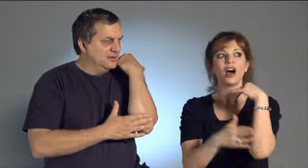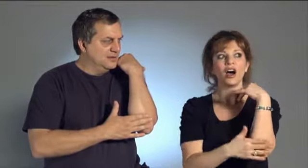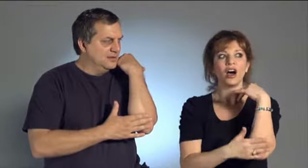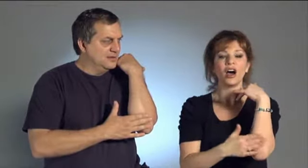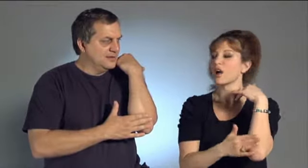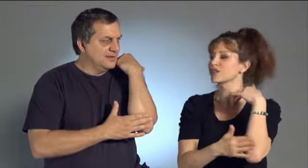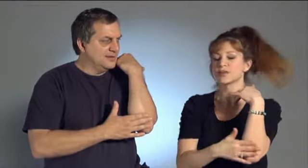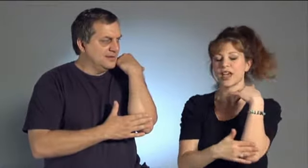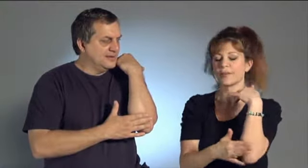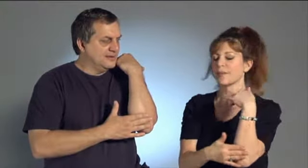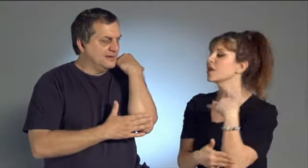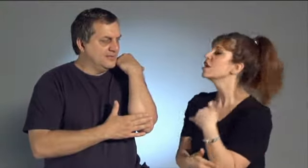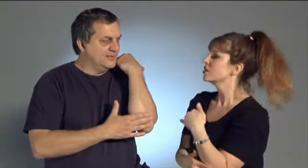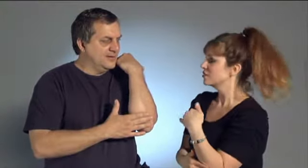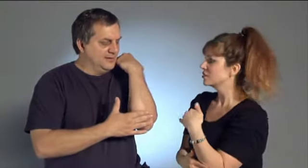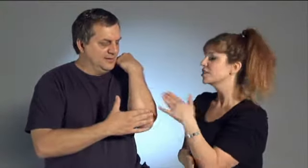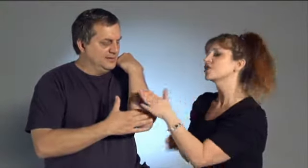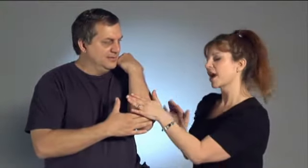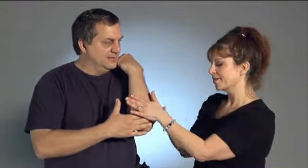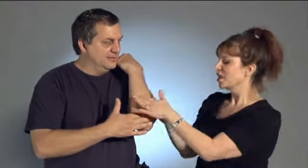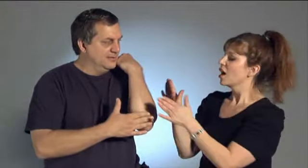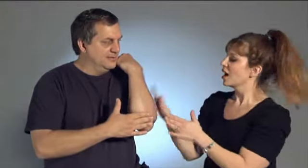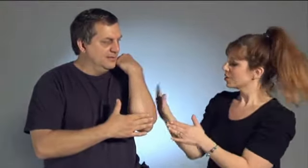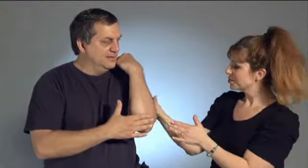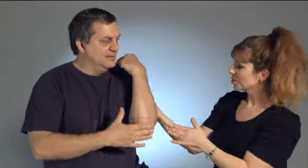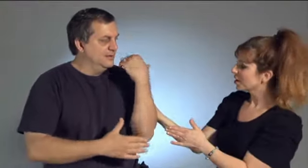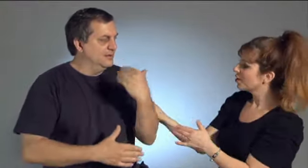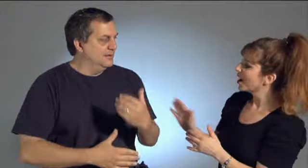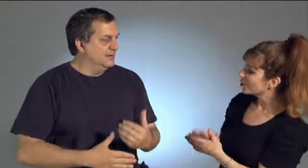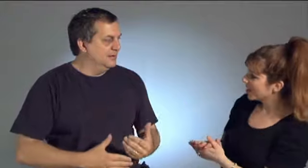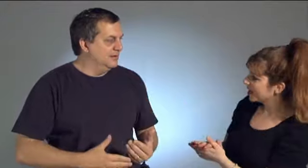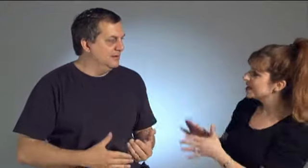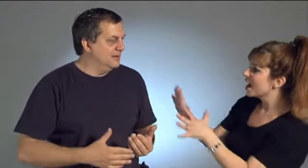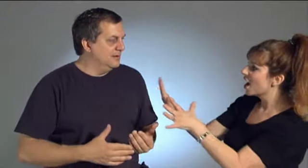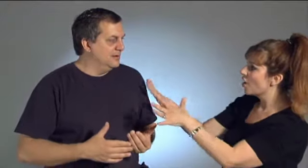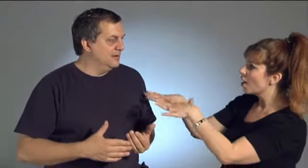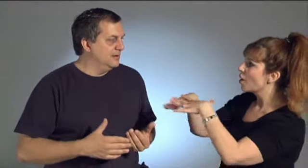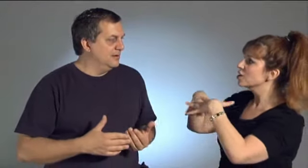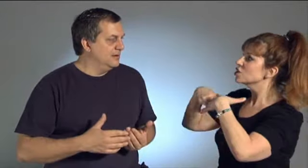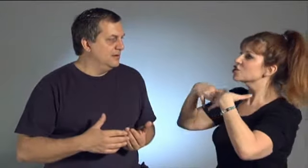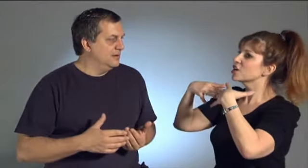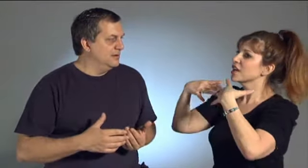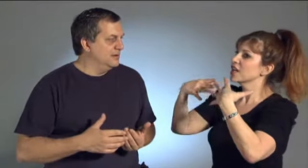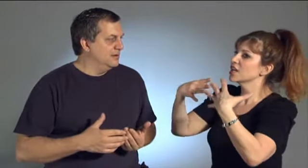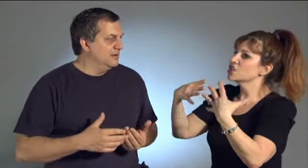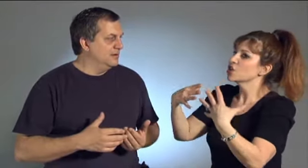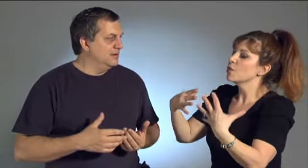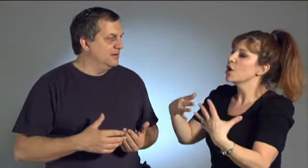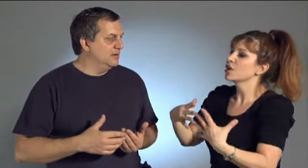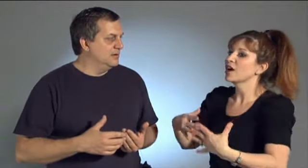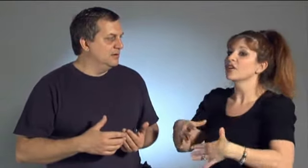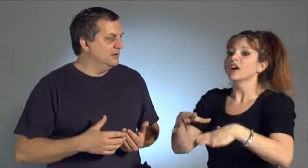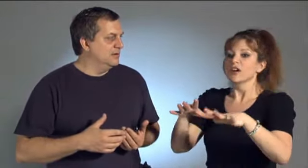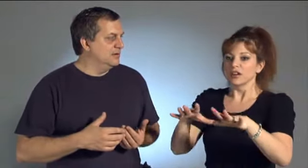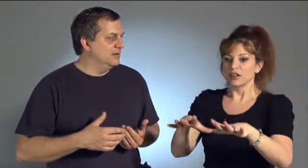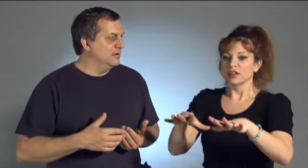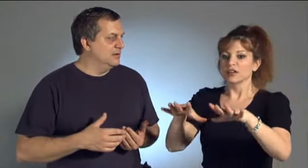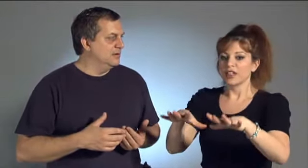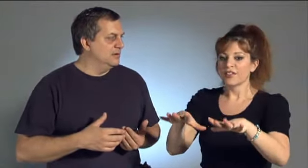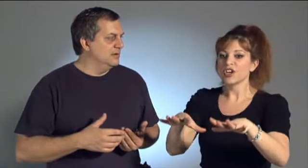ha. I always tap them. I don't feel it. That's okay. I know what I'm doing. Okay, ready? Now I want you to start getting into your mode of who let the